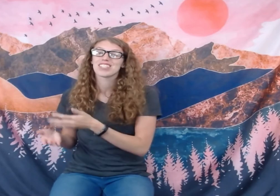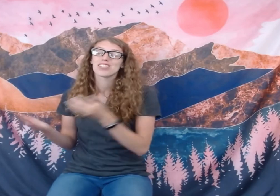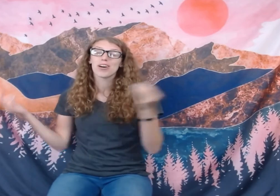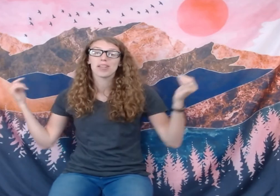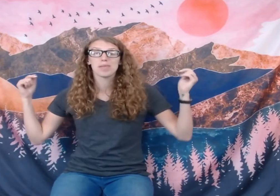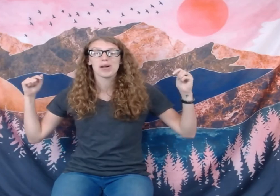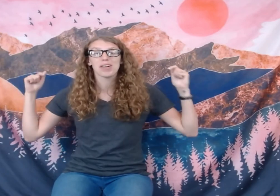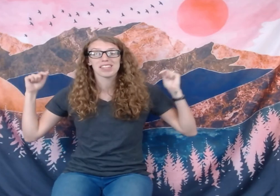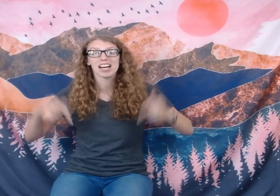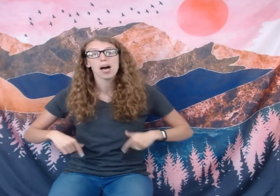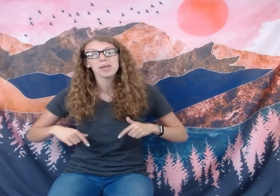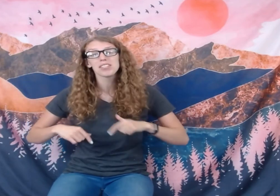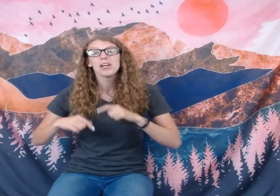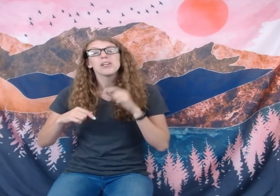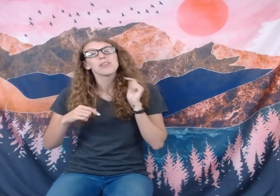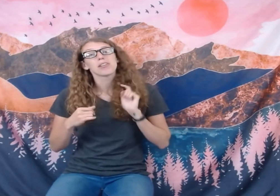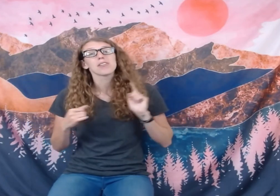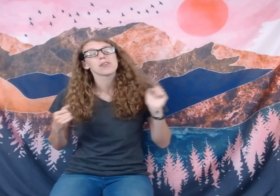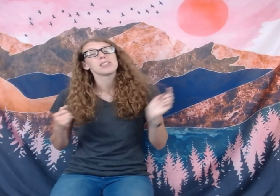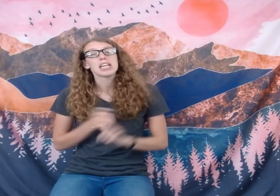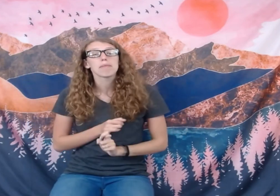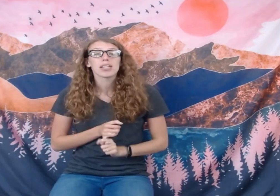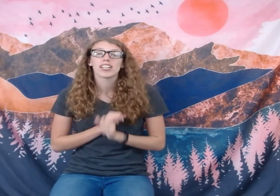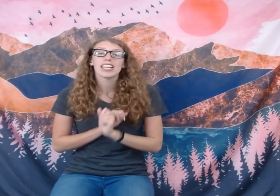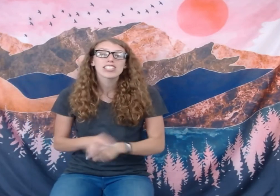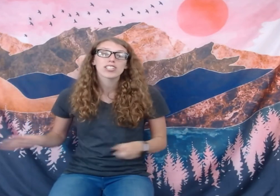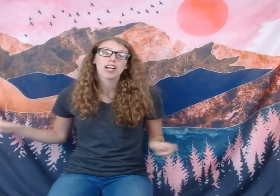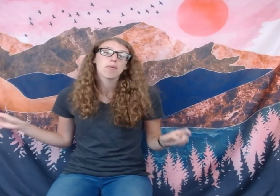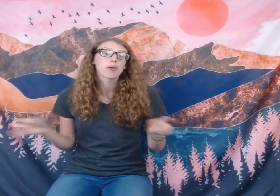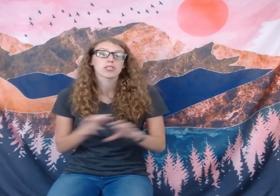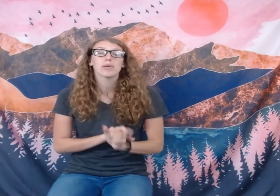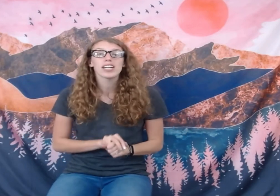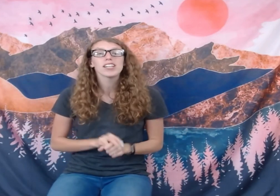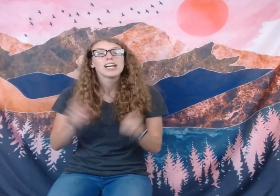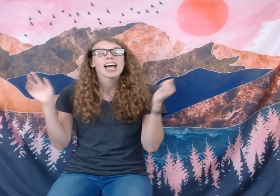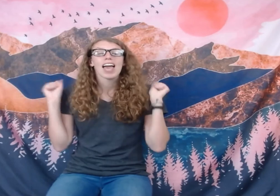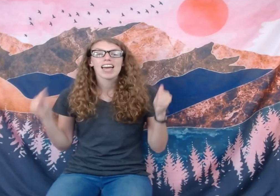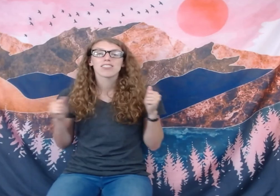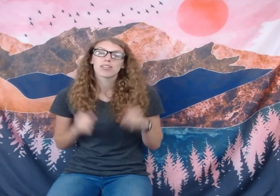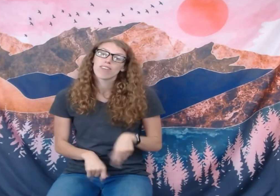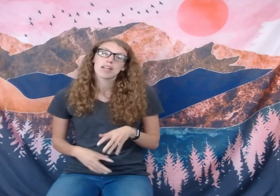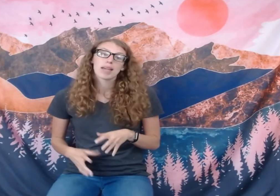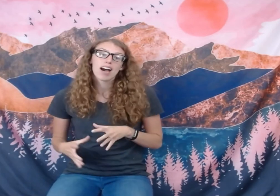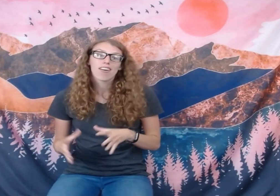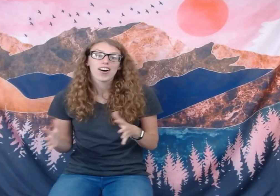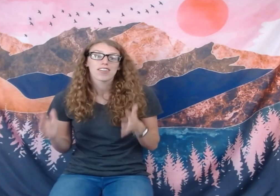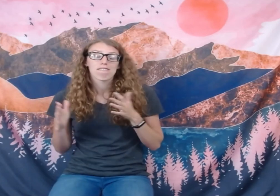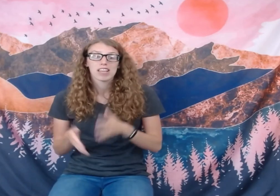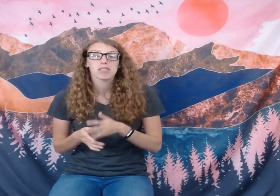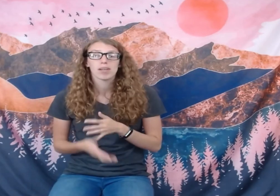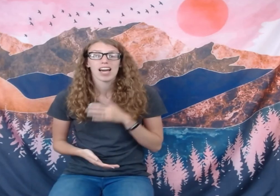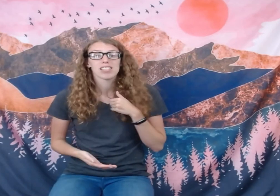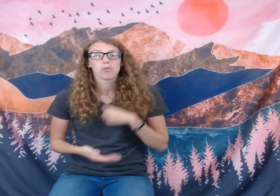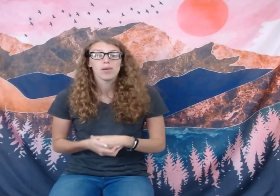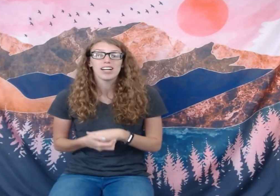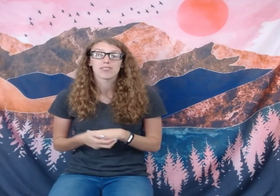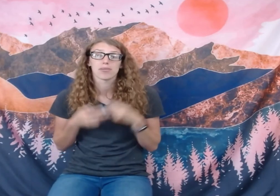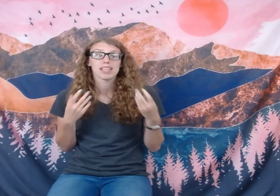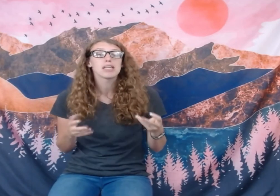So let me know in the comments. You can also DM me on Instagram or Twitter. And you can find me out on Facebook as well. So send